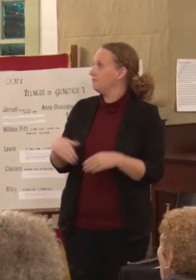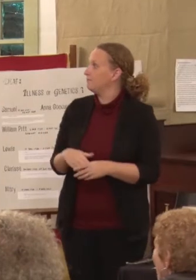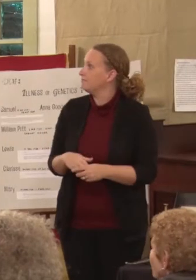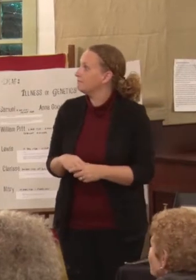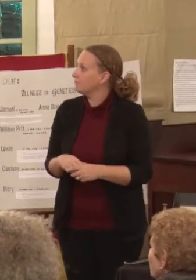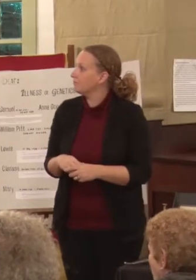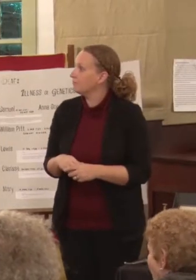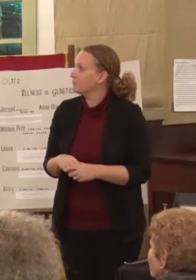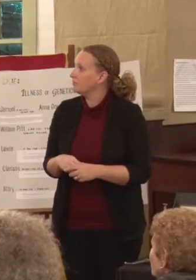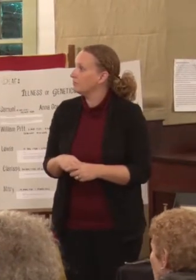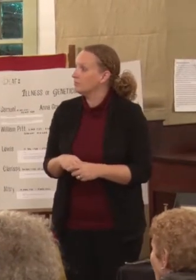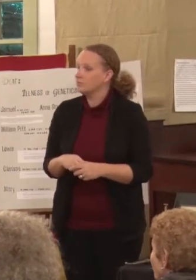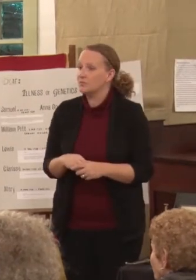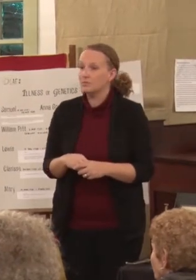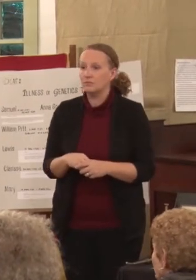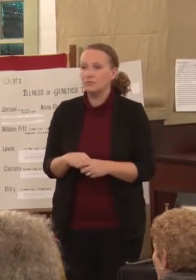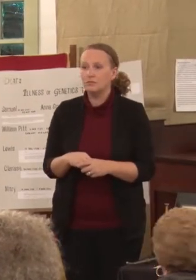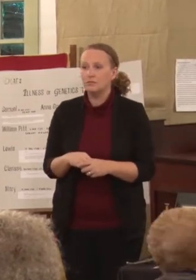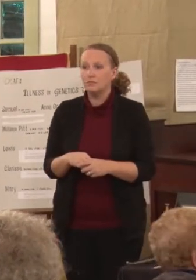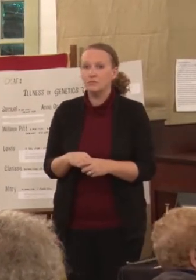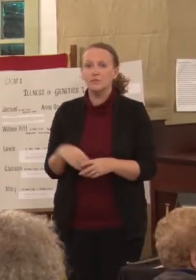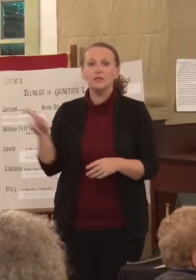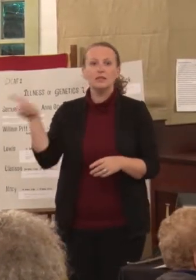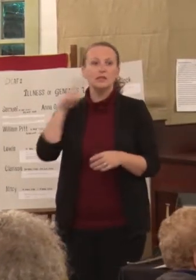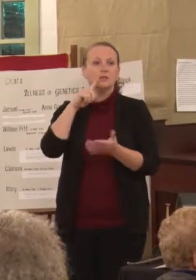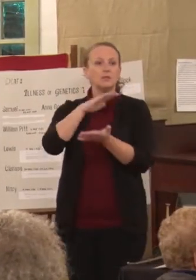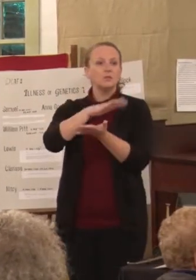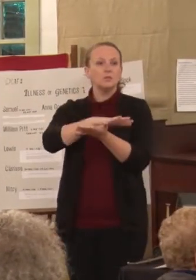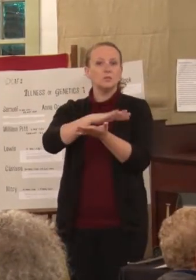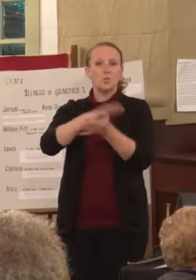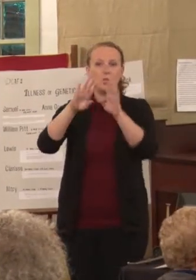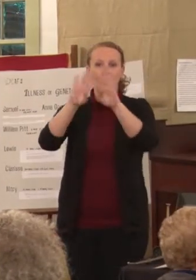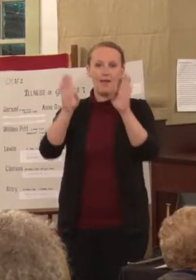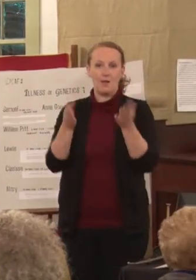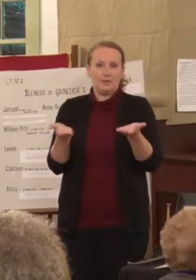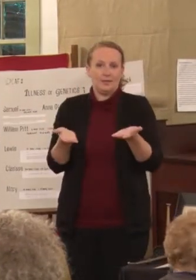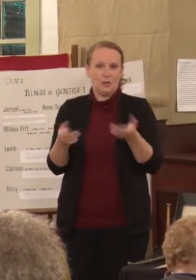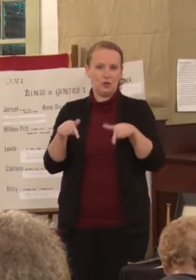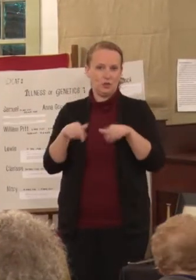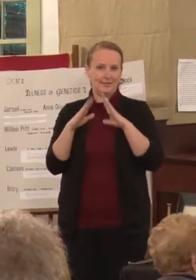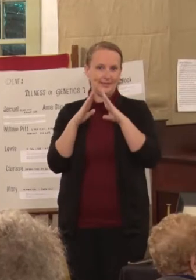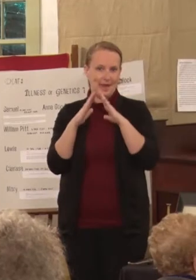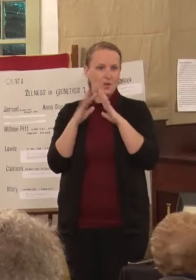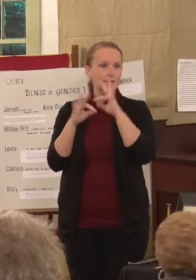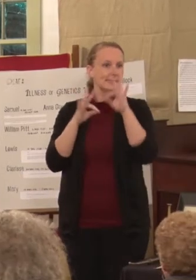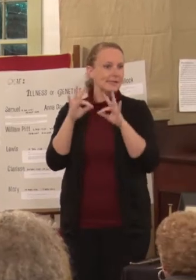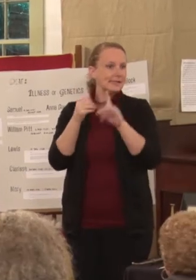Down in the Goal. The Goal is a schoolhouse that we have here, and it's got some nice old-fashioned recipes in it.